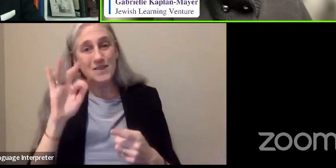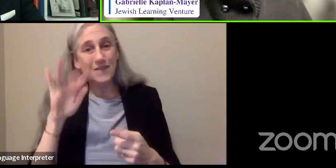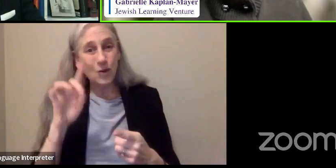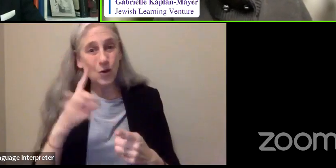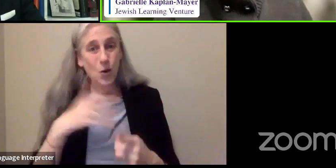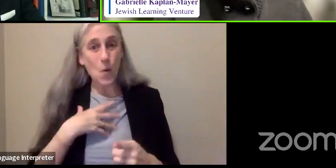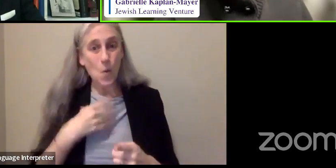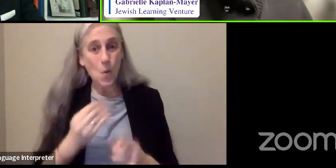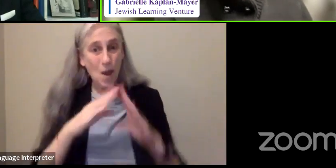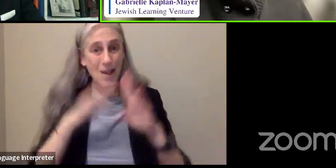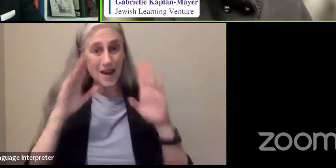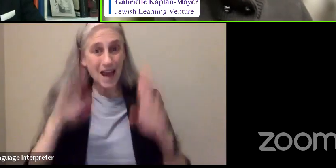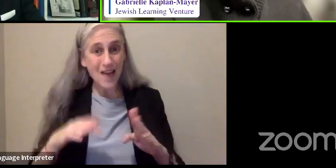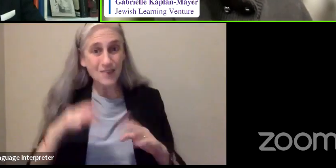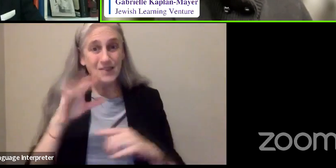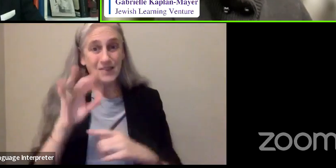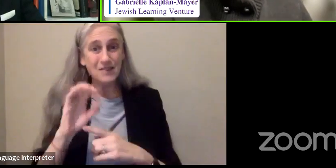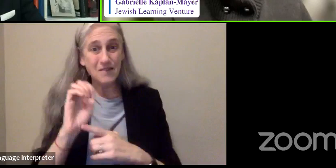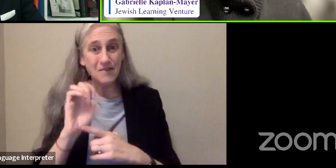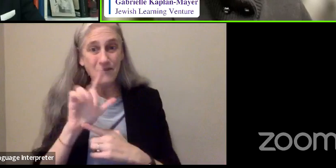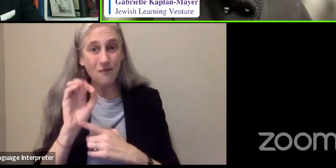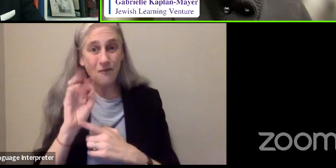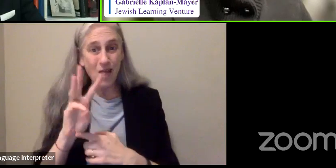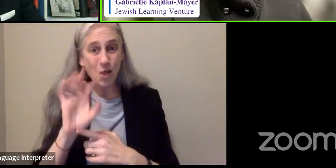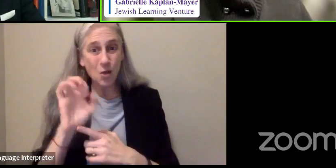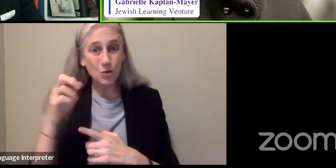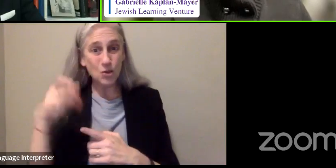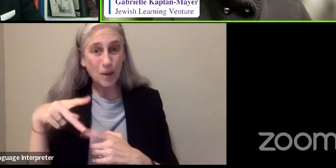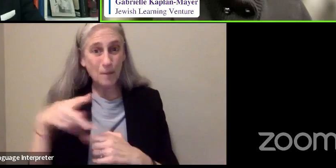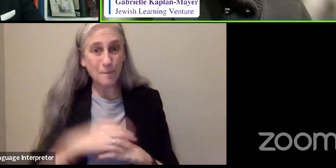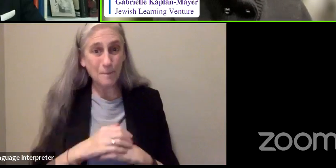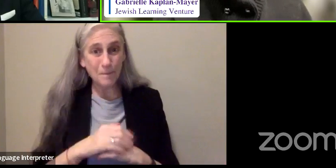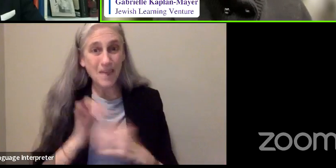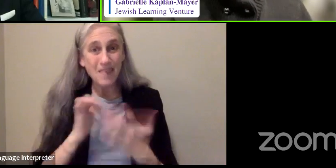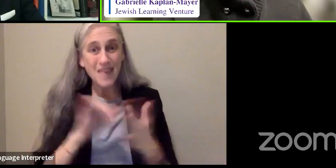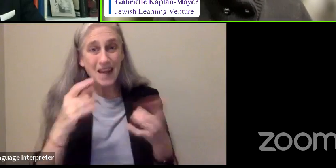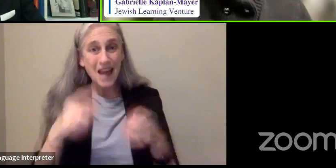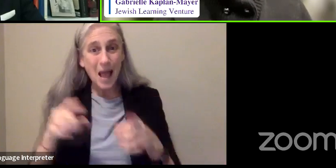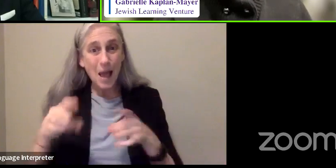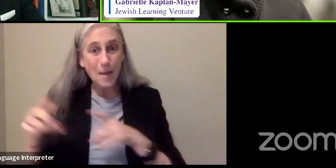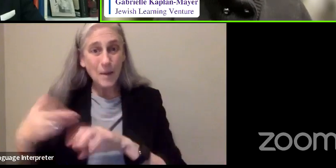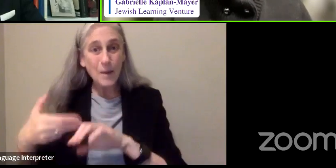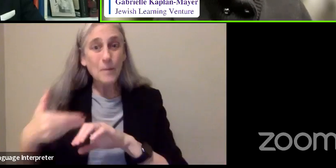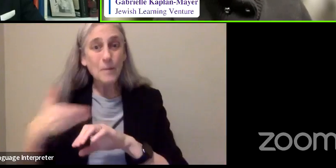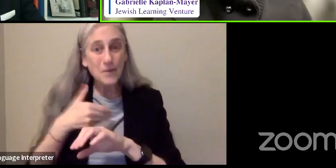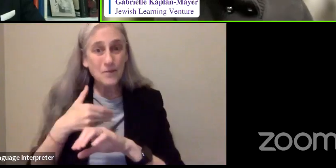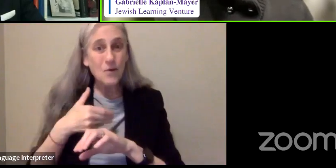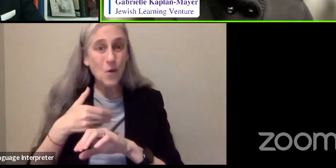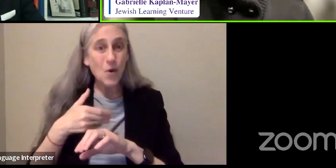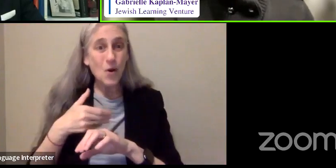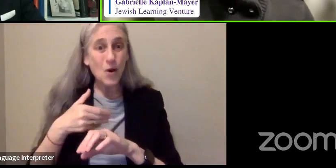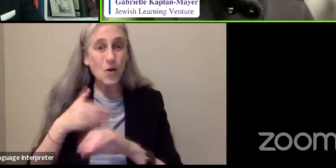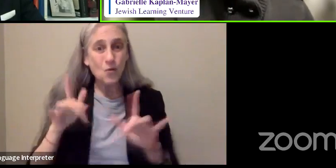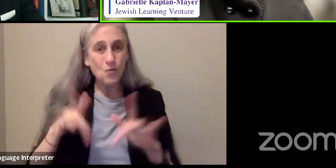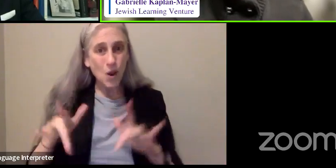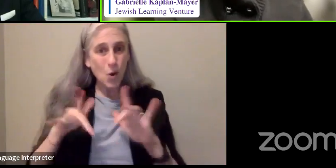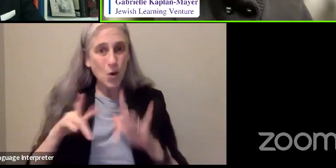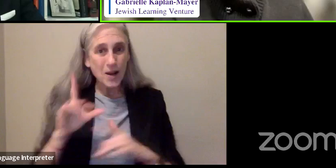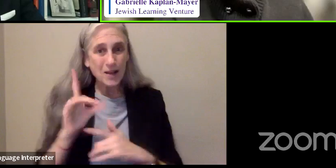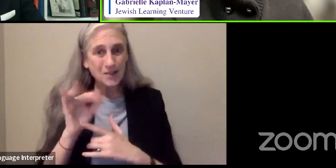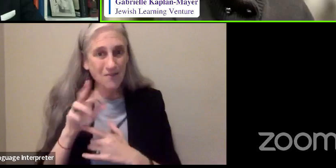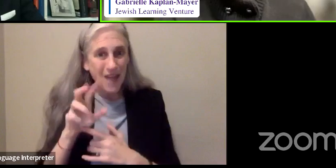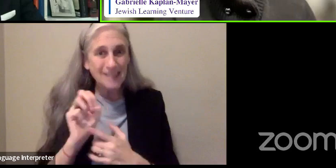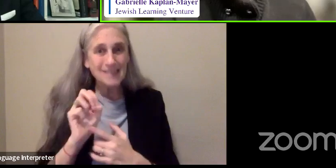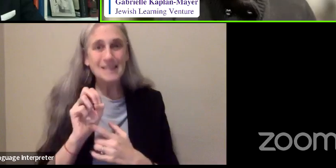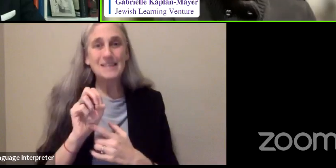And this was all in an era before portable recording devices and streaming lectures